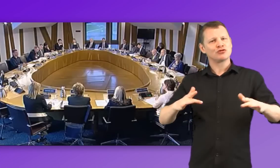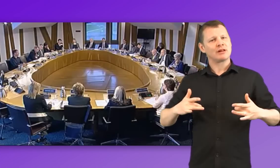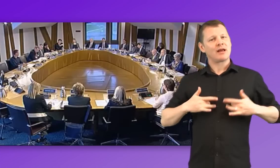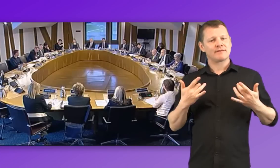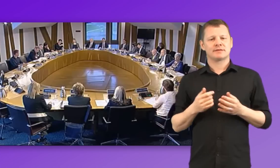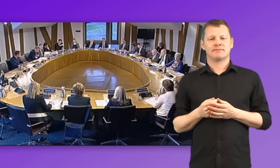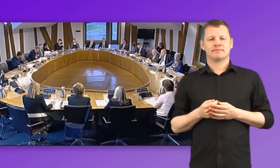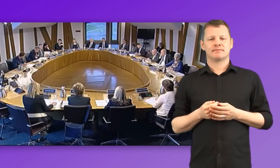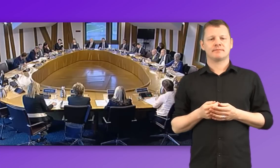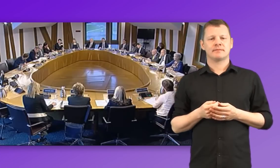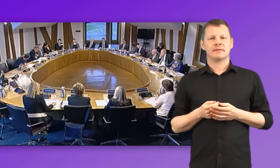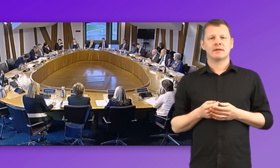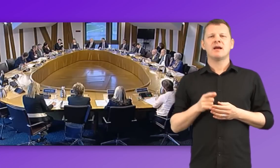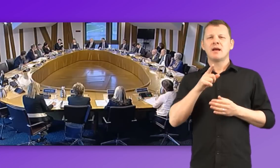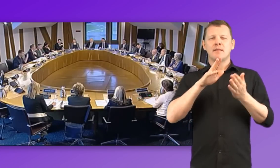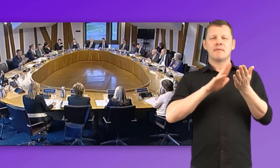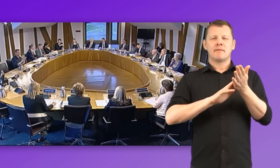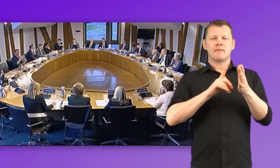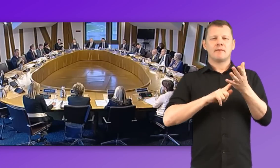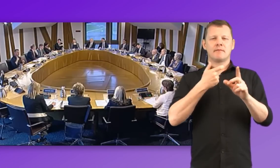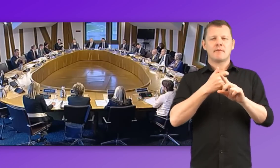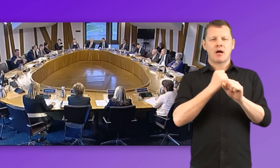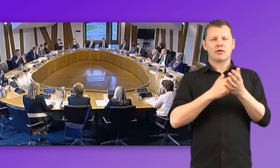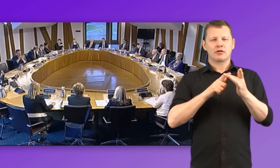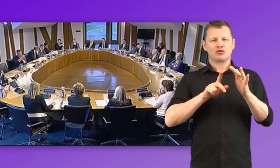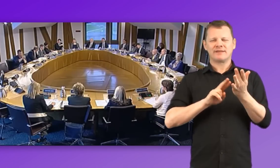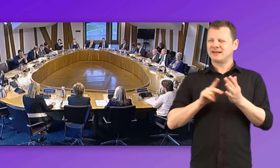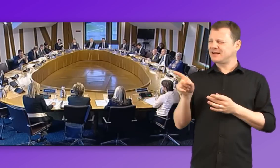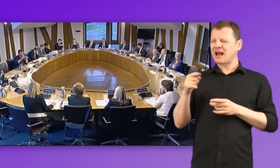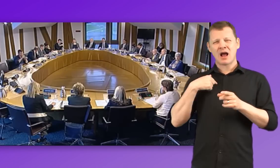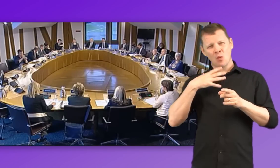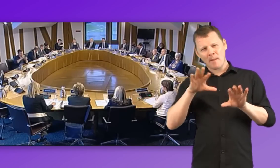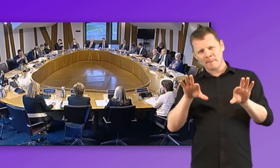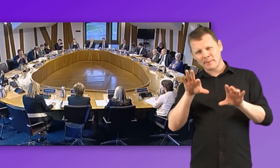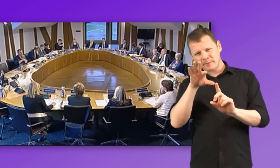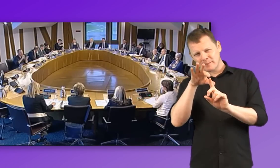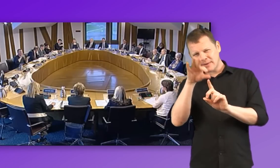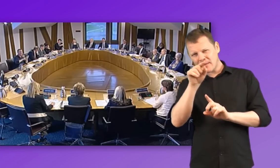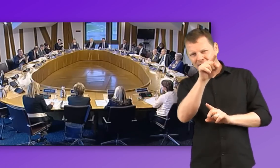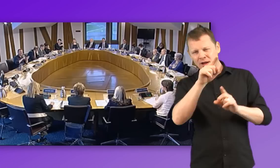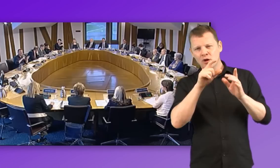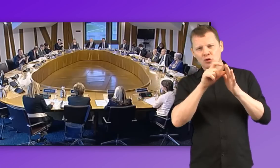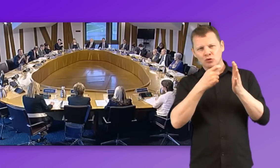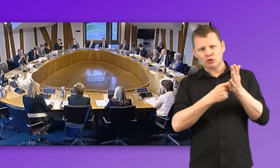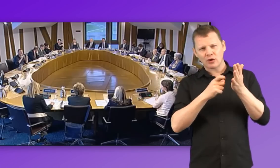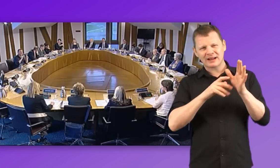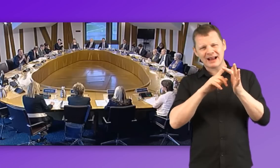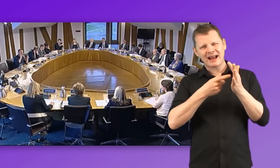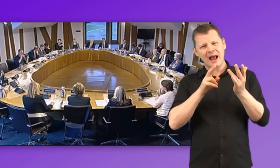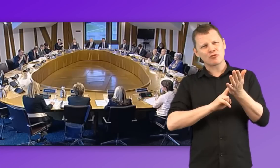Okay. Just to pick up on a point Dr Cameron made about the qualifications of teachers of the deaf in particular with